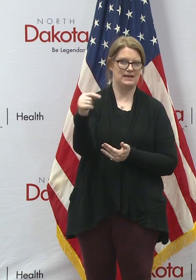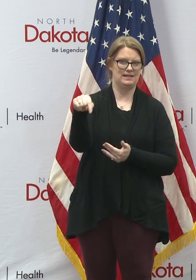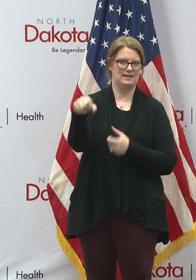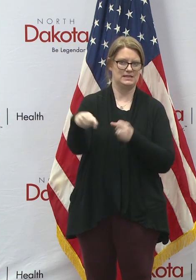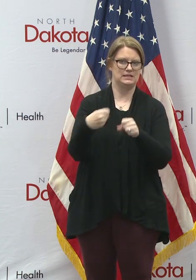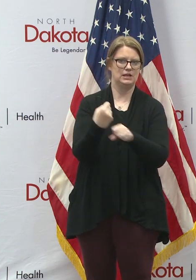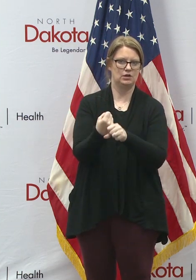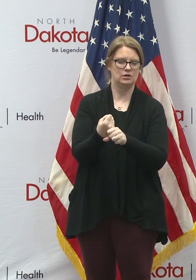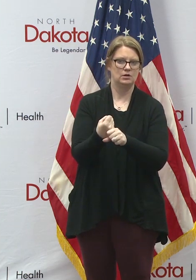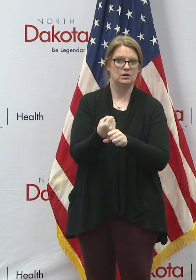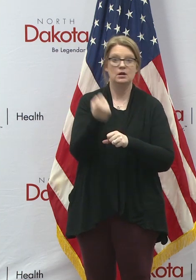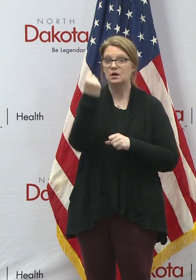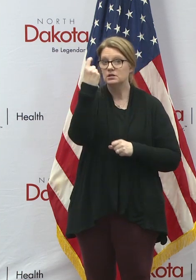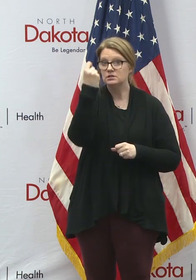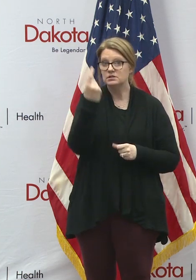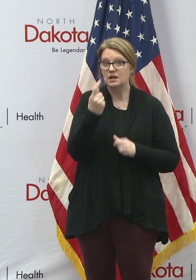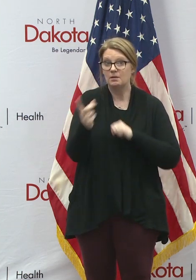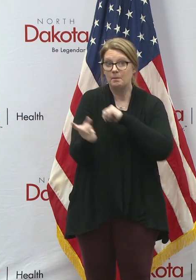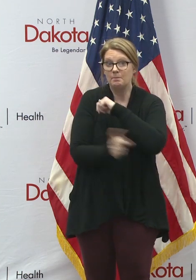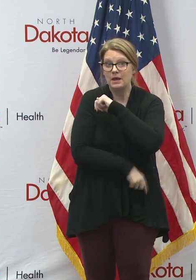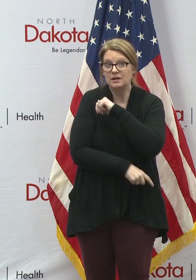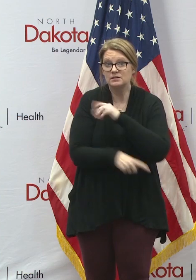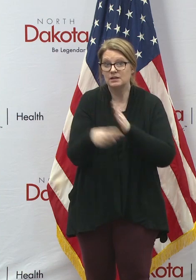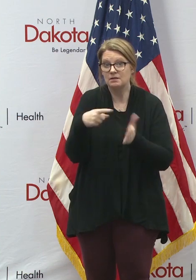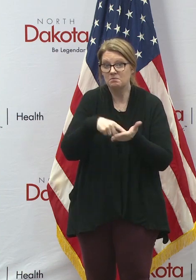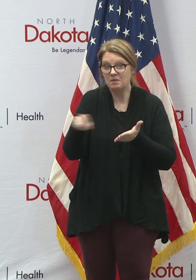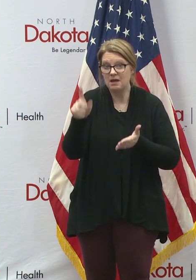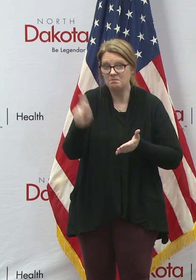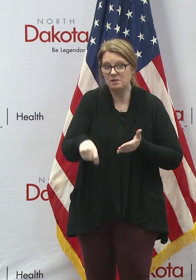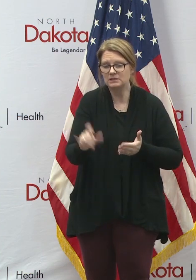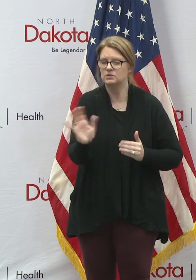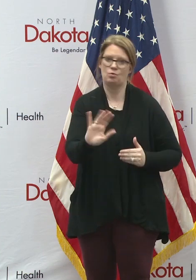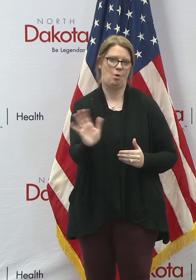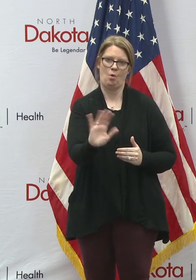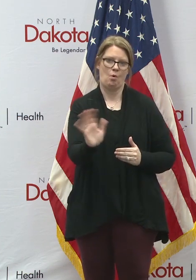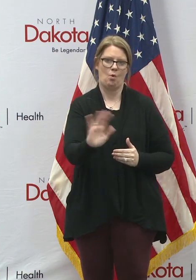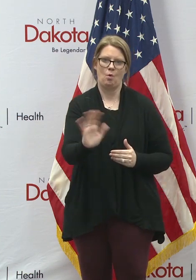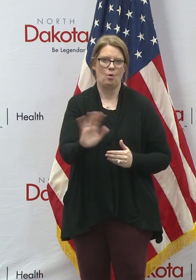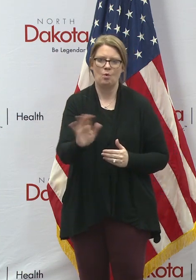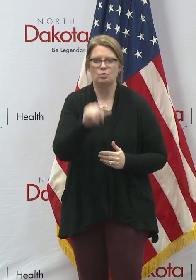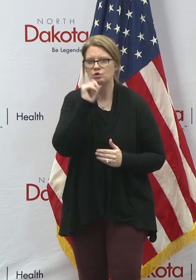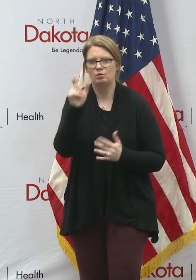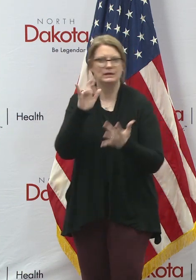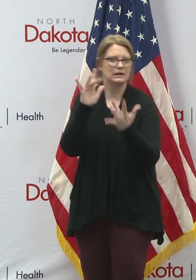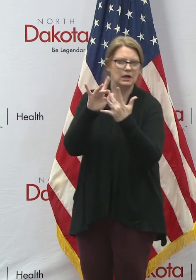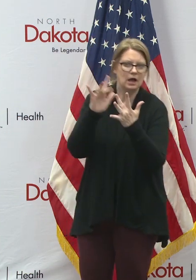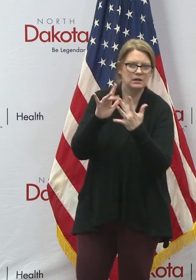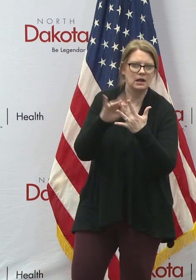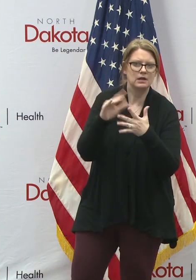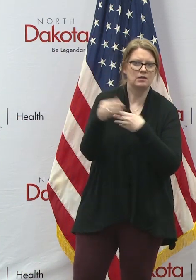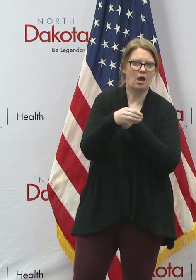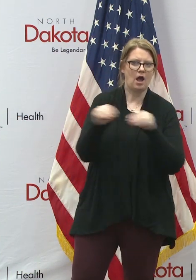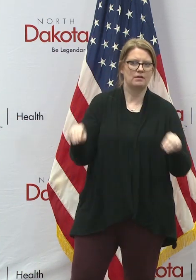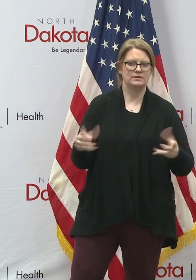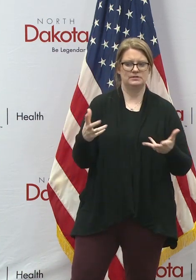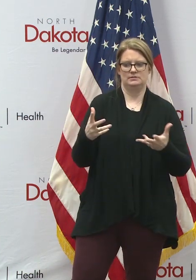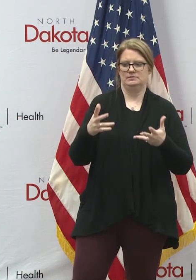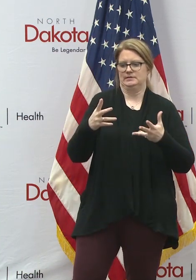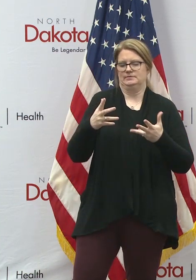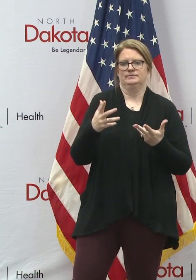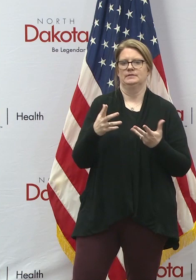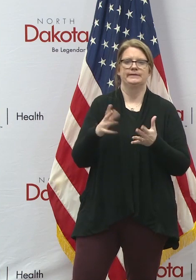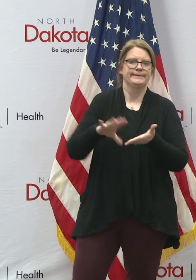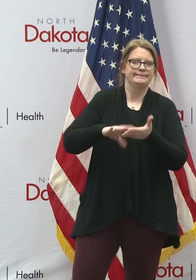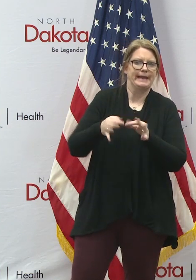year without any fear of penalty and interest. There is no need to contact our office to receive this benefit of waiver